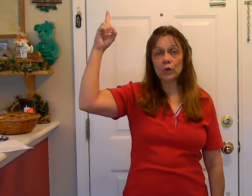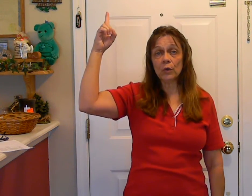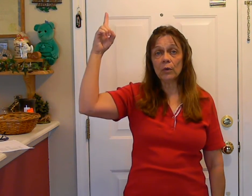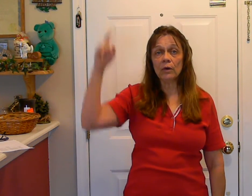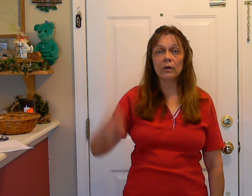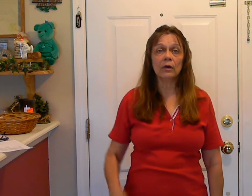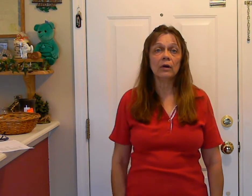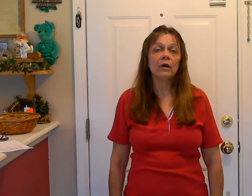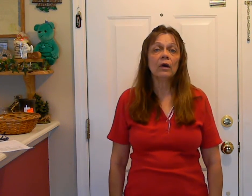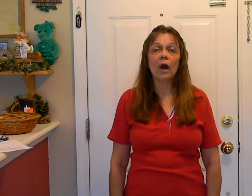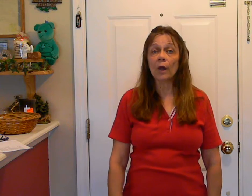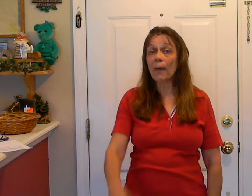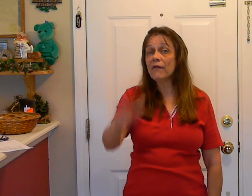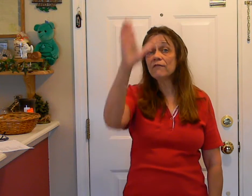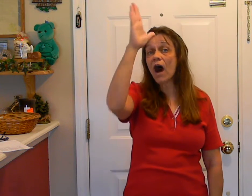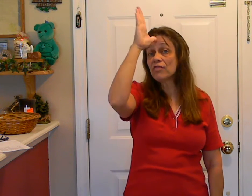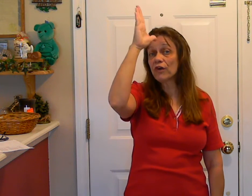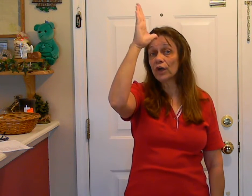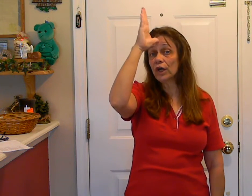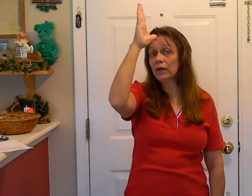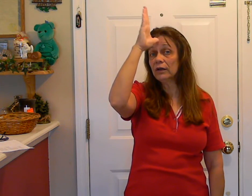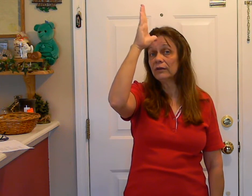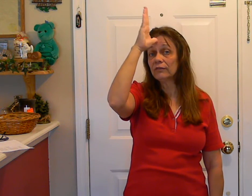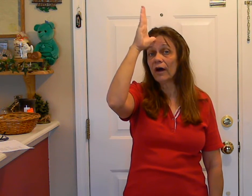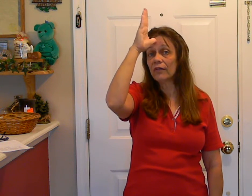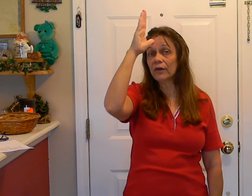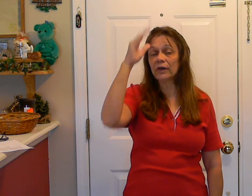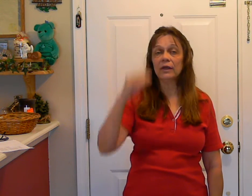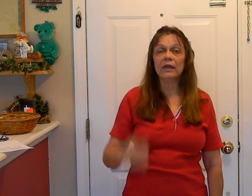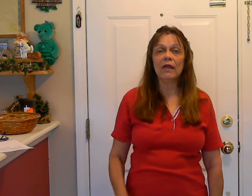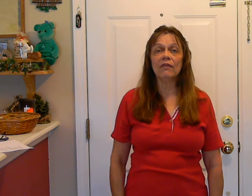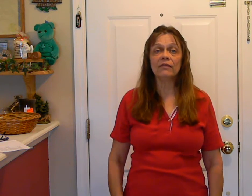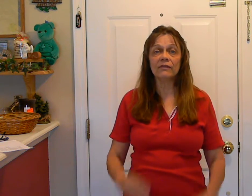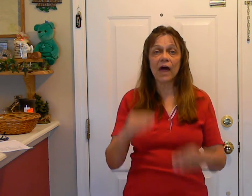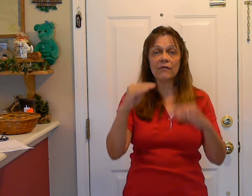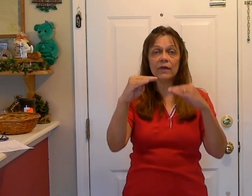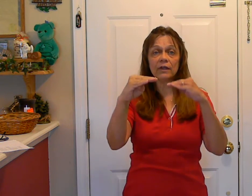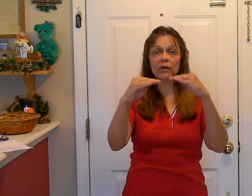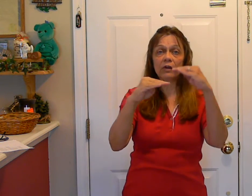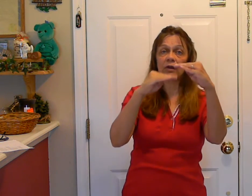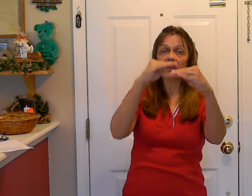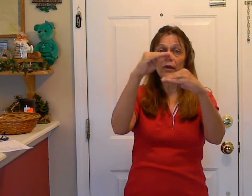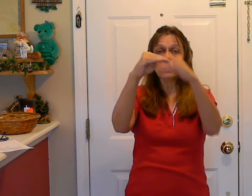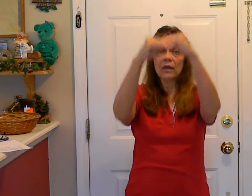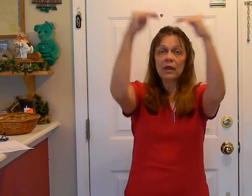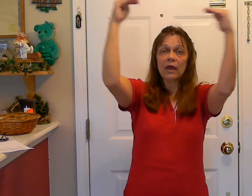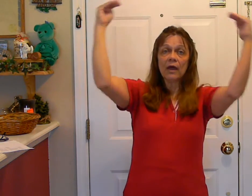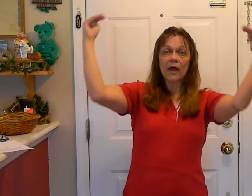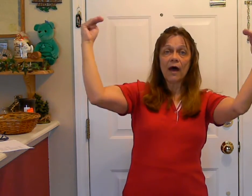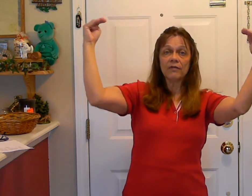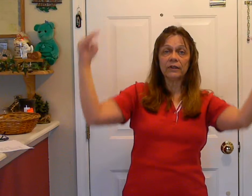You are my father. Father. And this is heaven. Heaven.